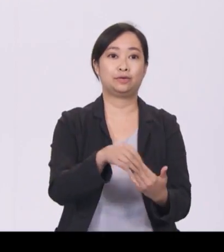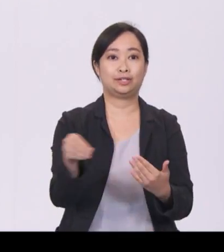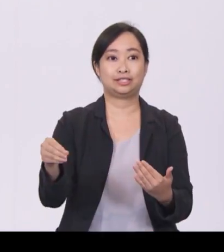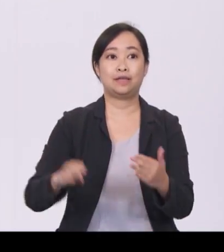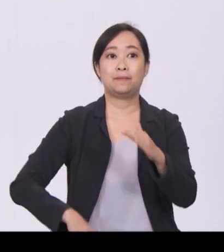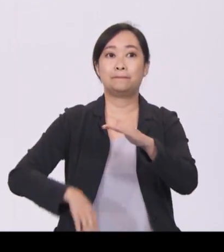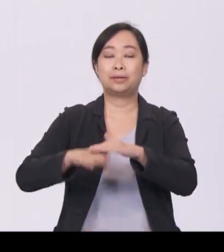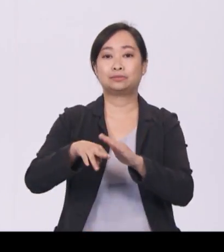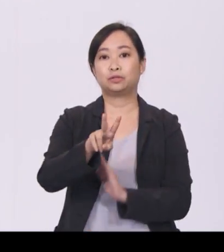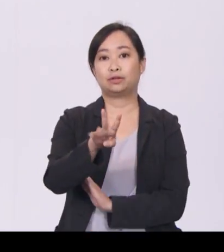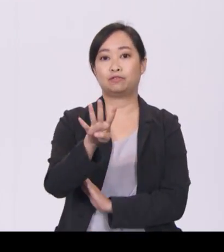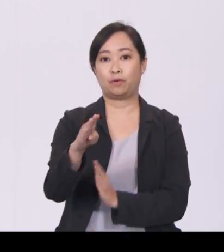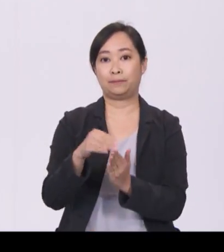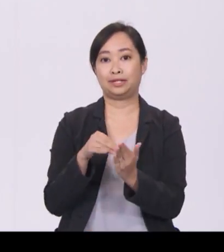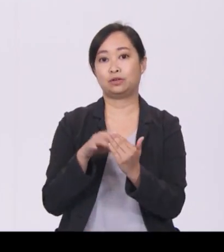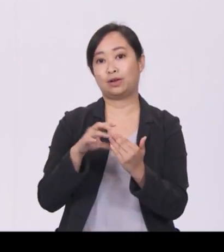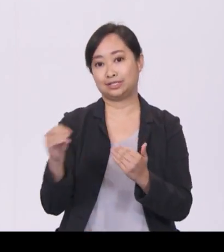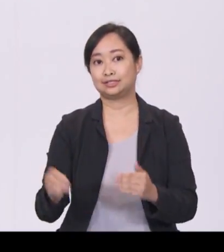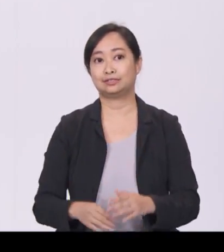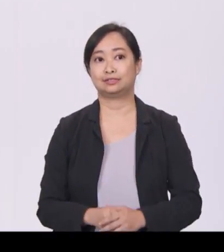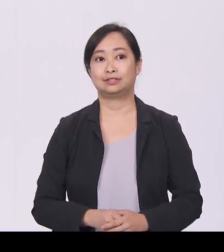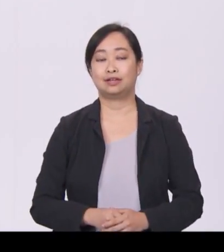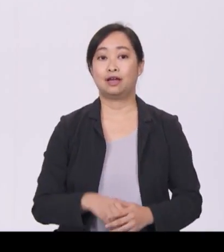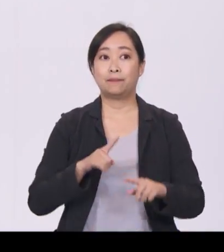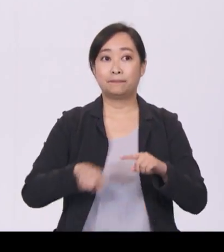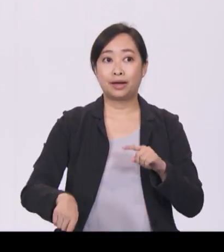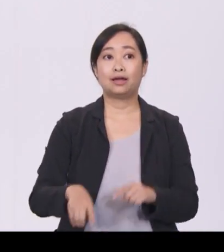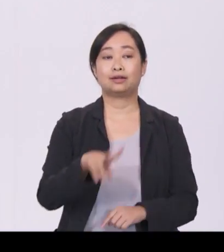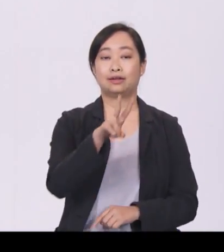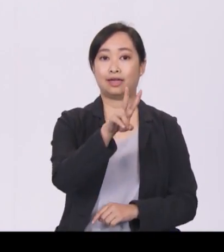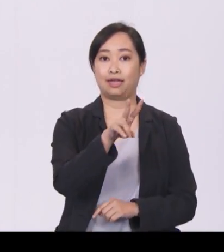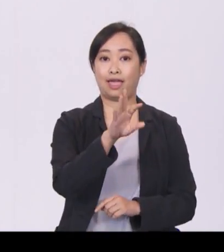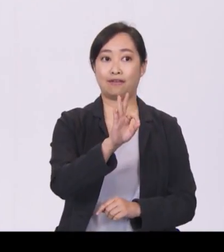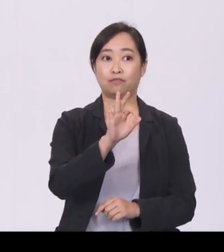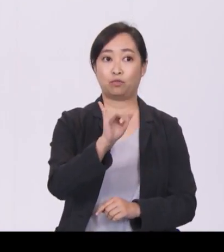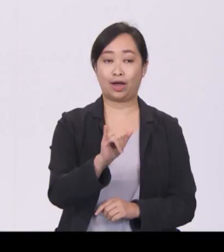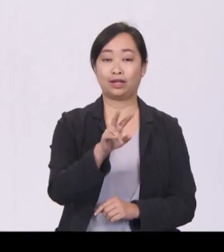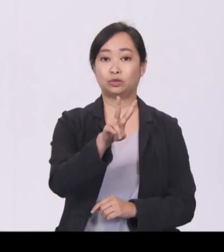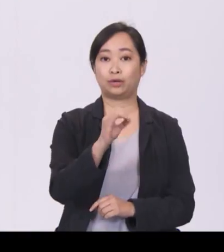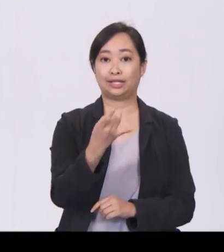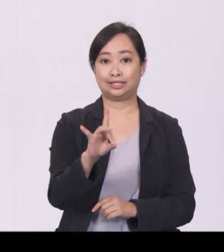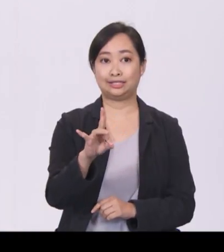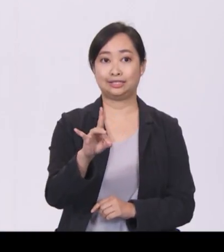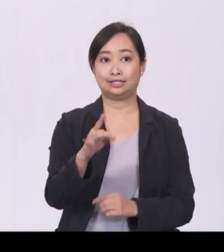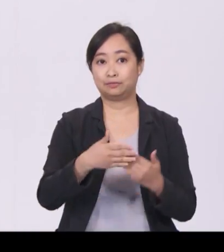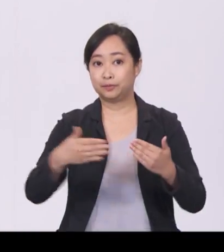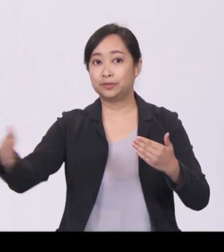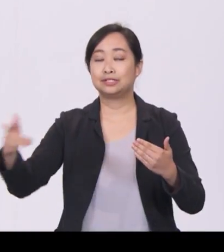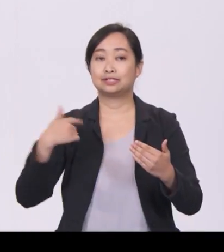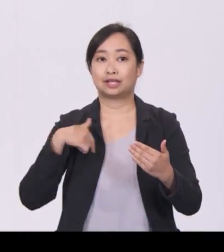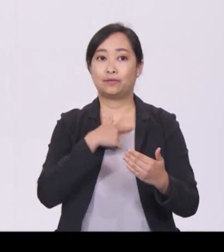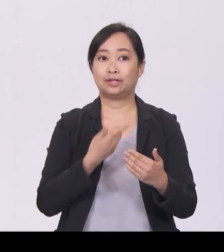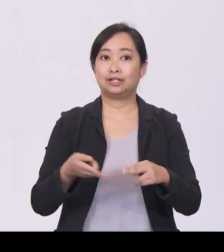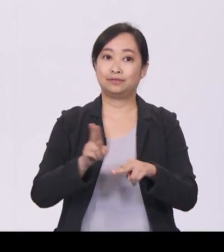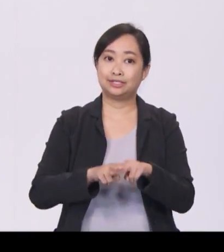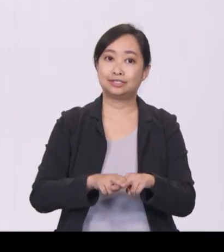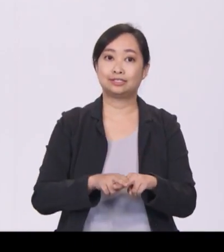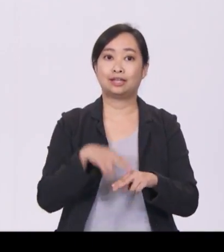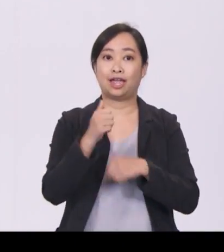From FY 2018 onwards, I will increase the current annual matching grants for CDCs from $24 million to